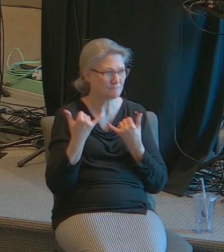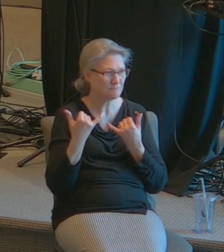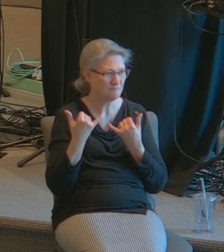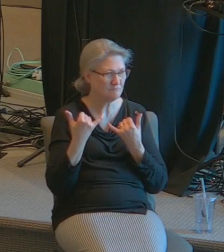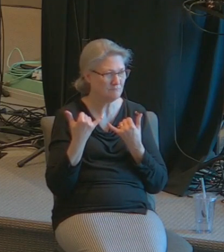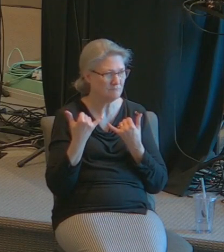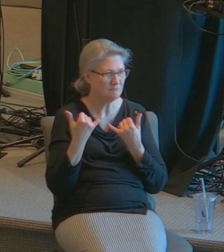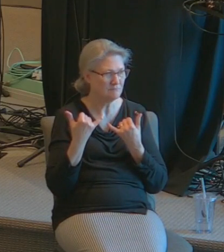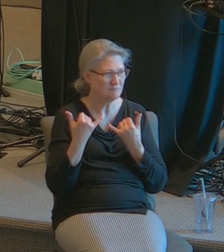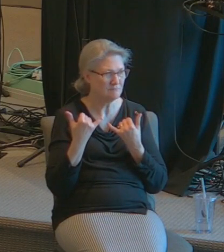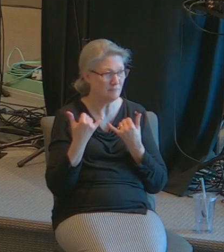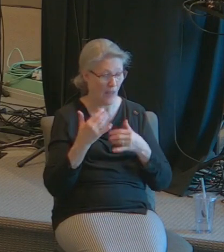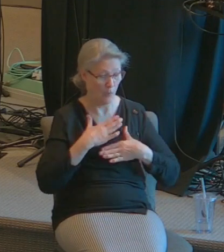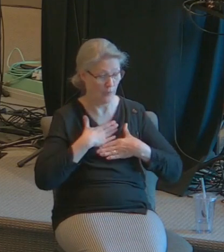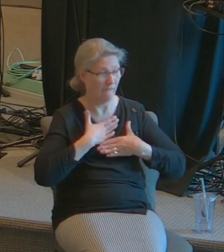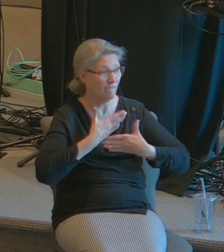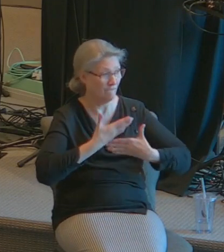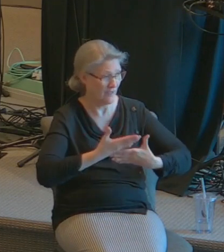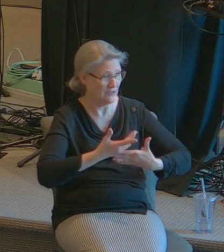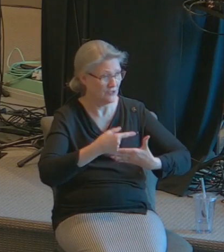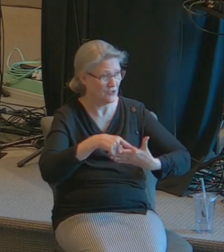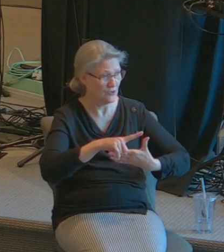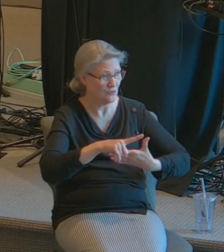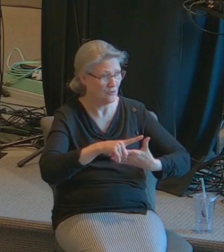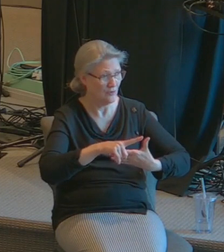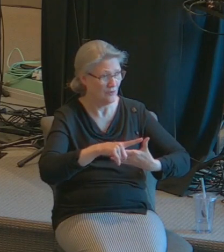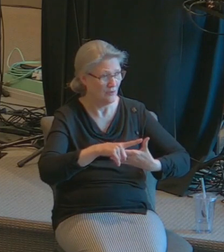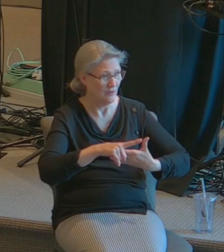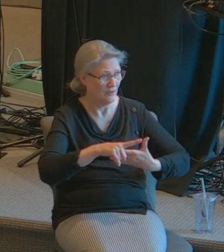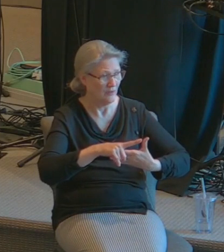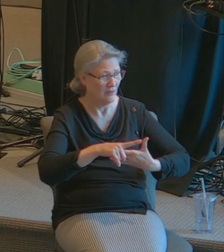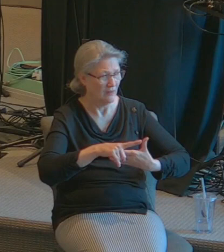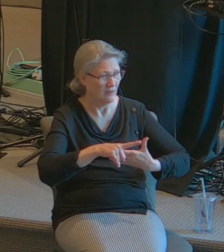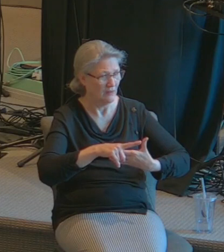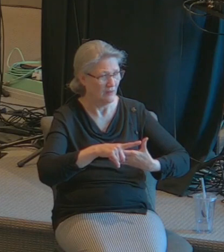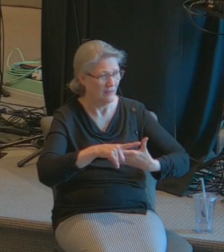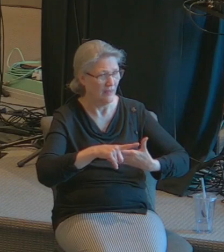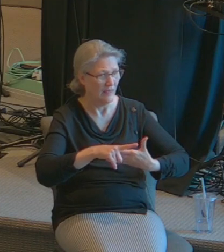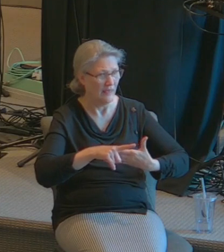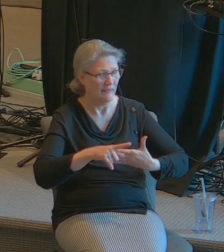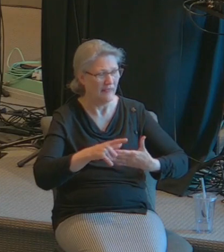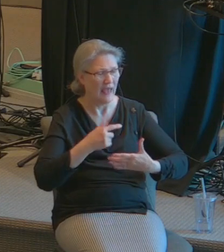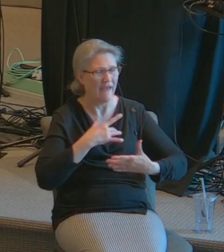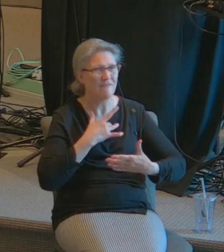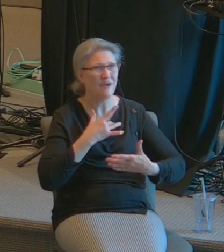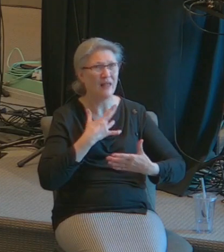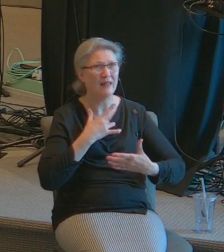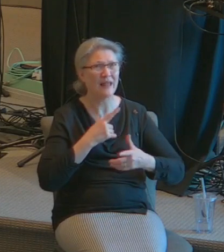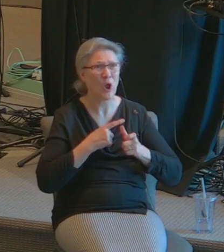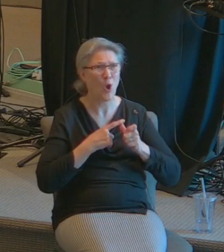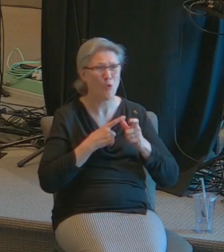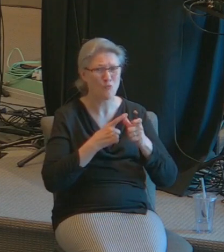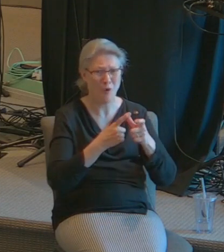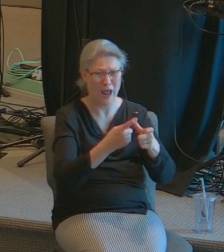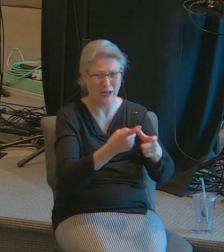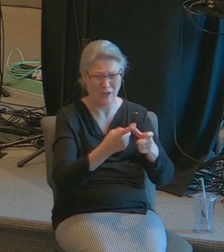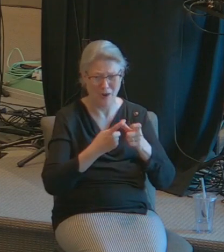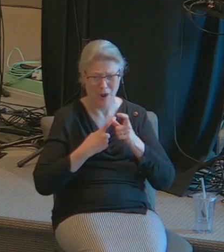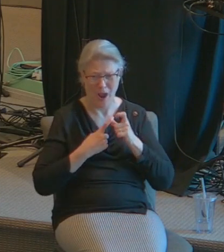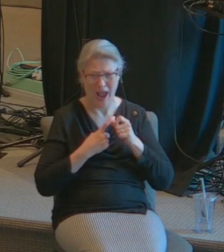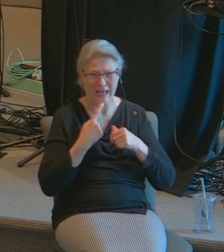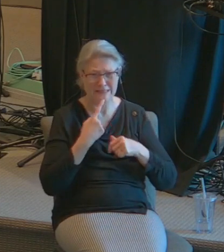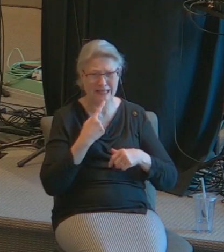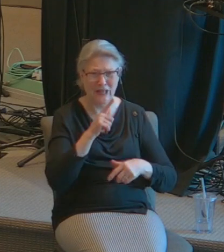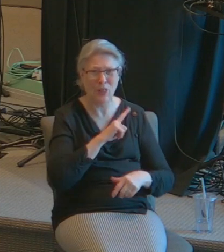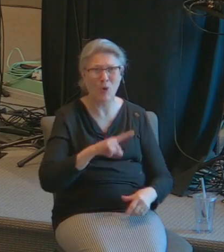I'm going to confess to you that all at once I felt like running into the hall and say Lord what about